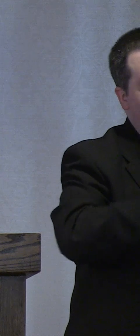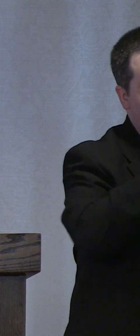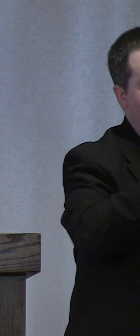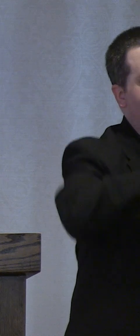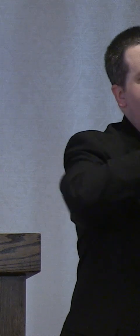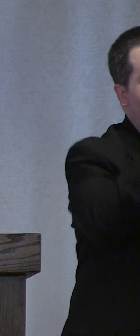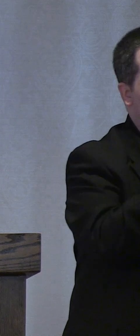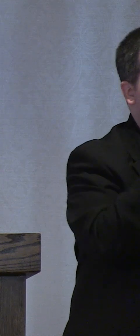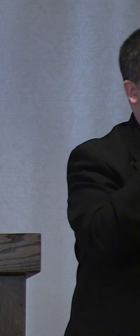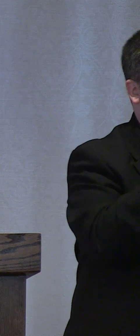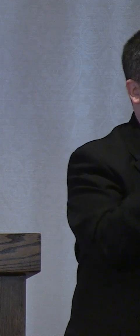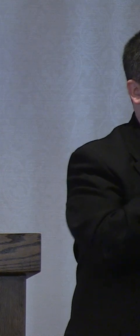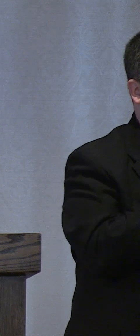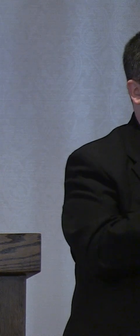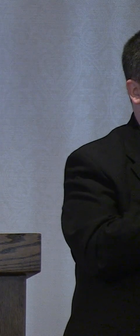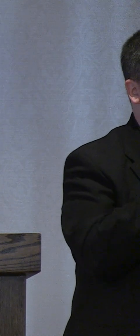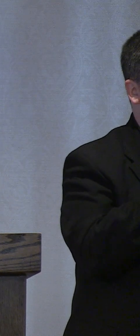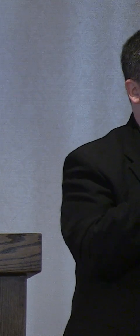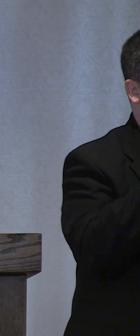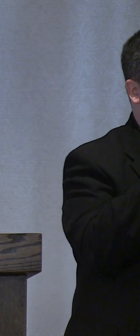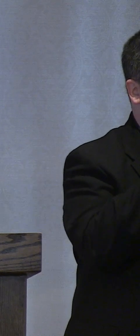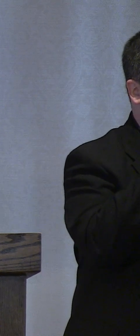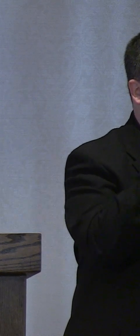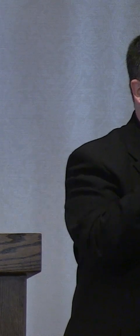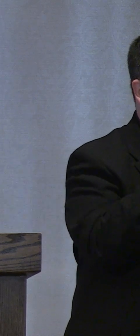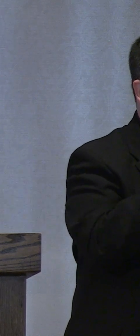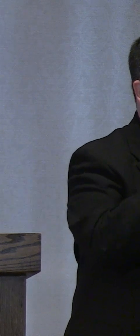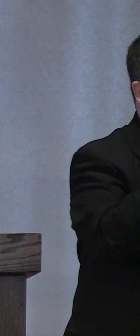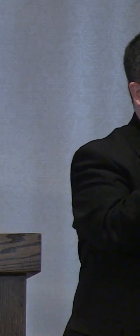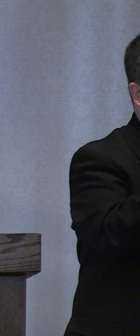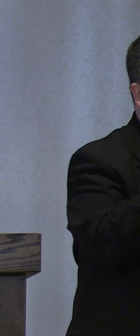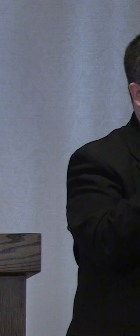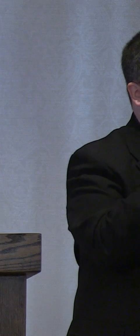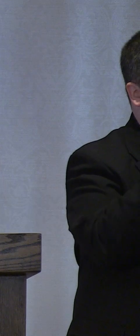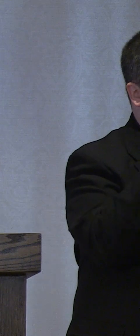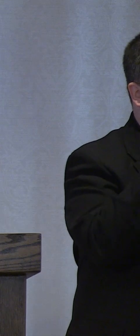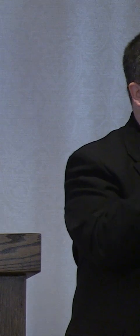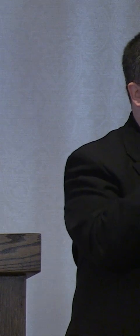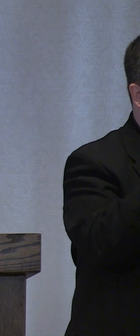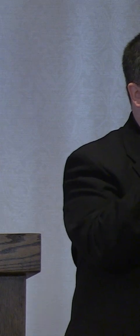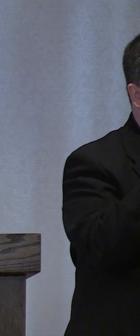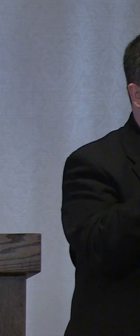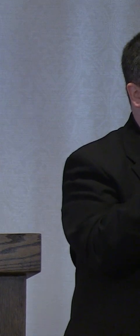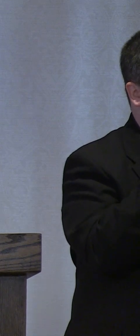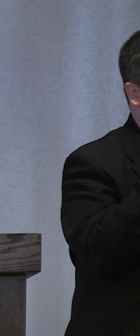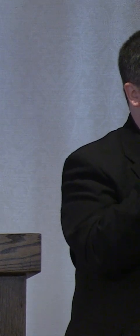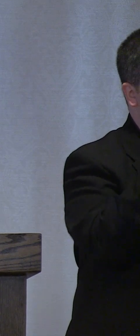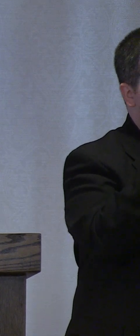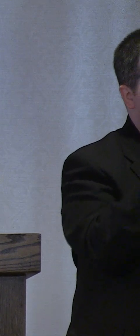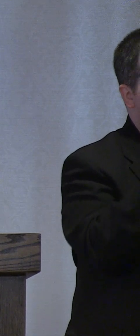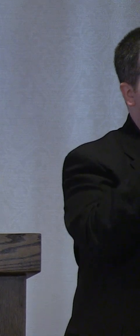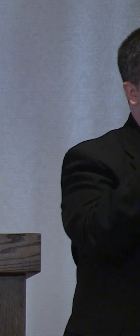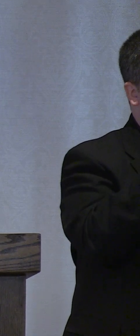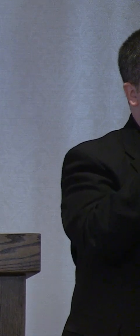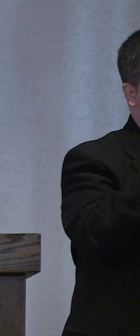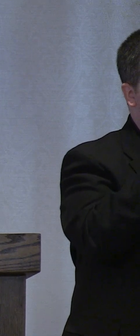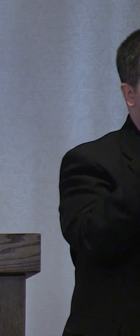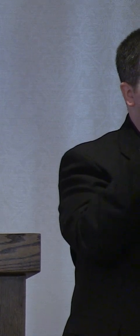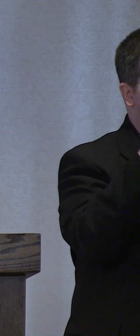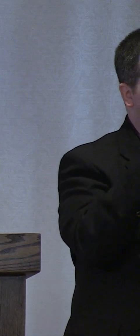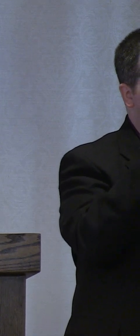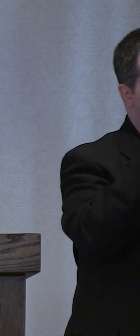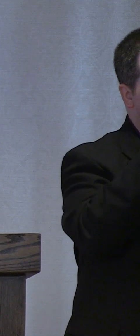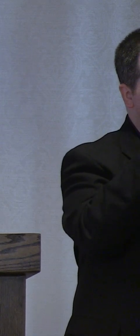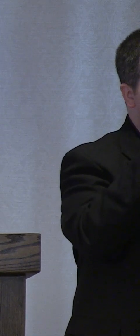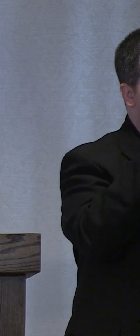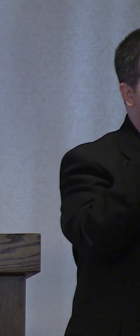I want to make sure to call out you all when you walked in this afternoon and checked in there was a QR code where you were able to sign